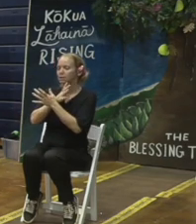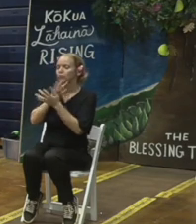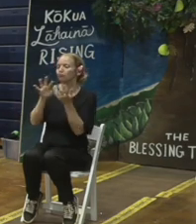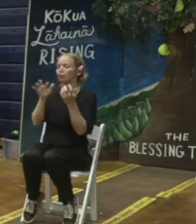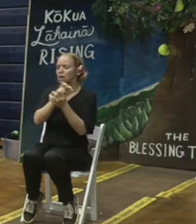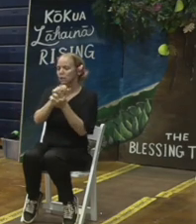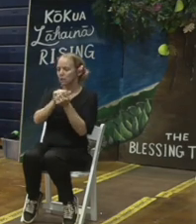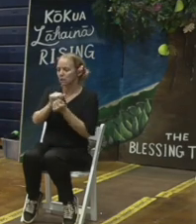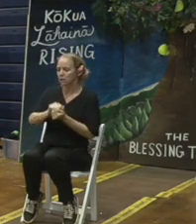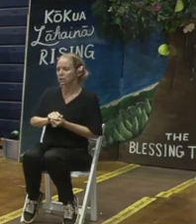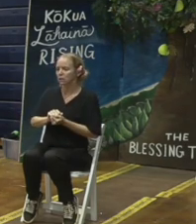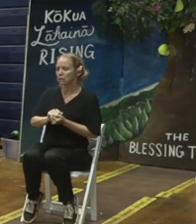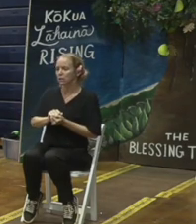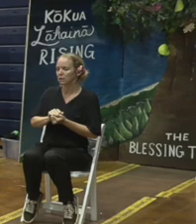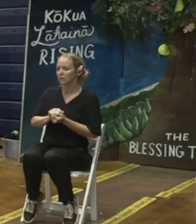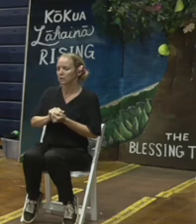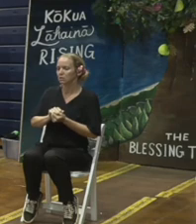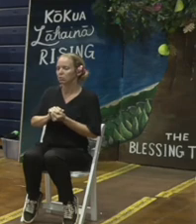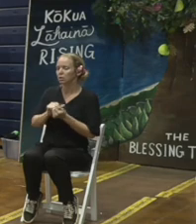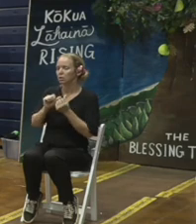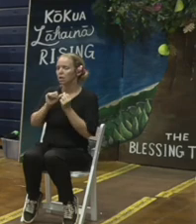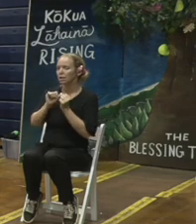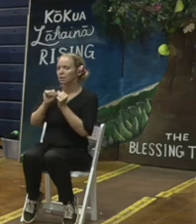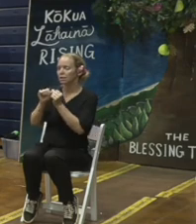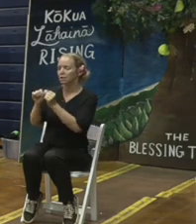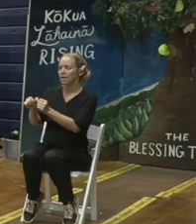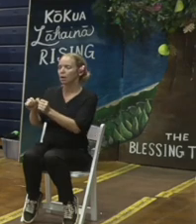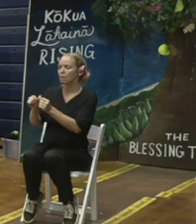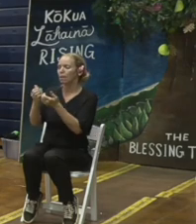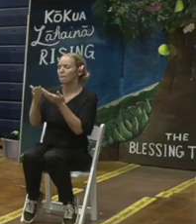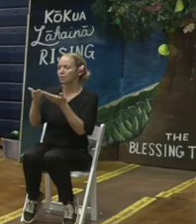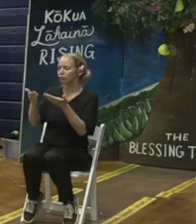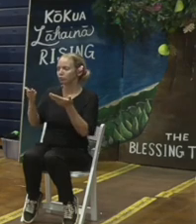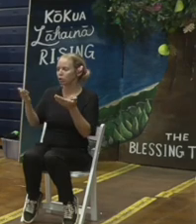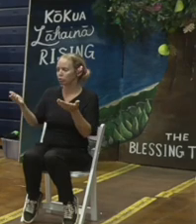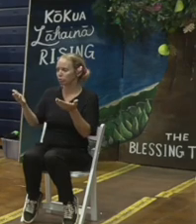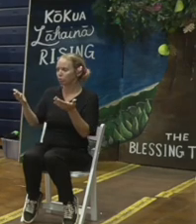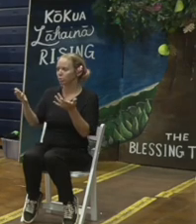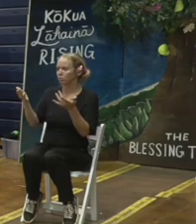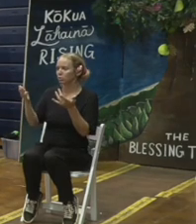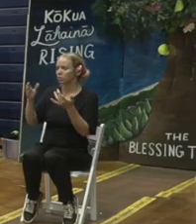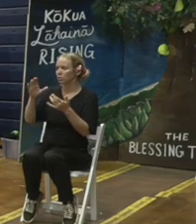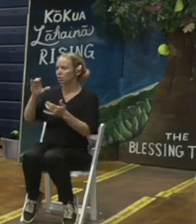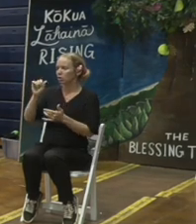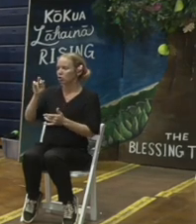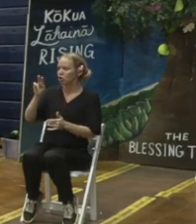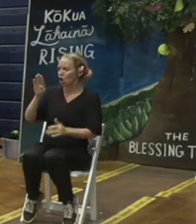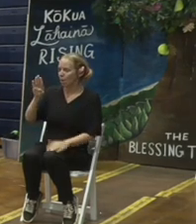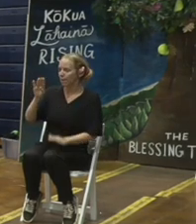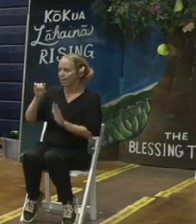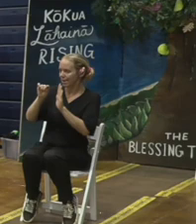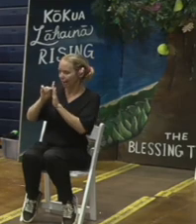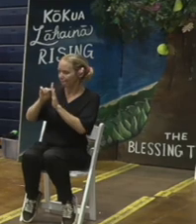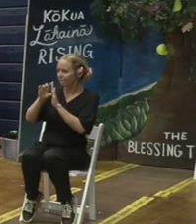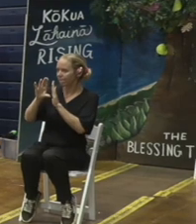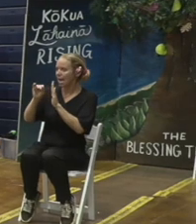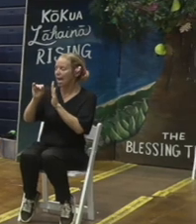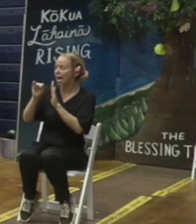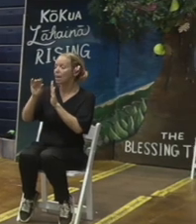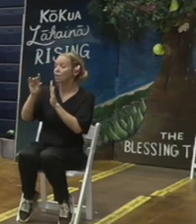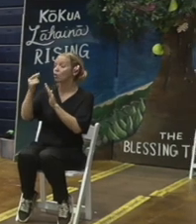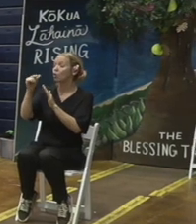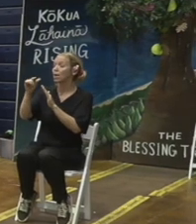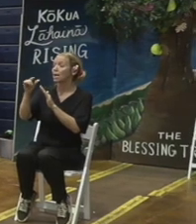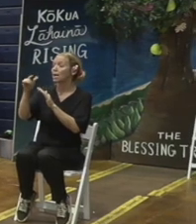process that into a sustainable material it's a carbon negative concrete that also removes greenhouse gases